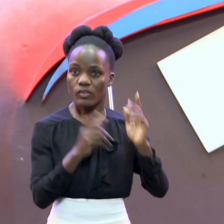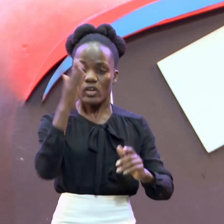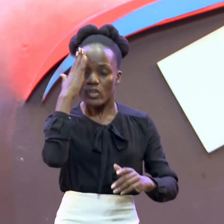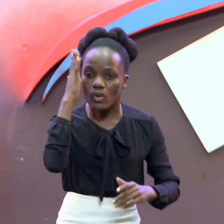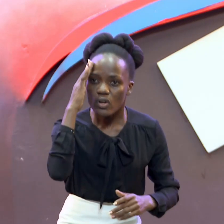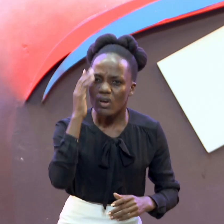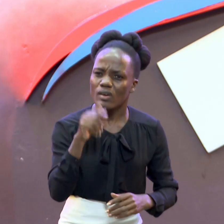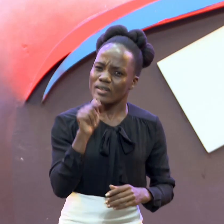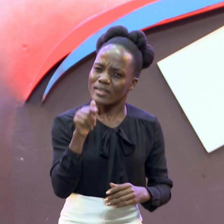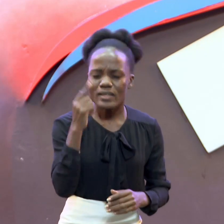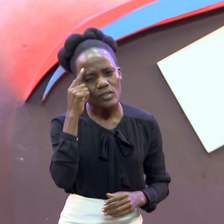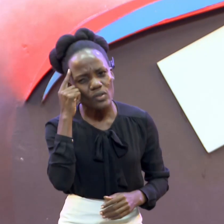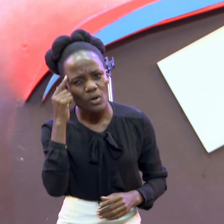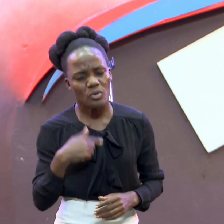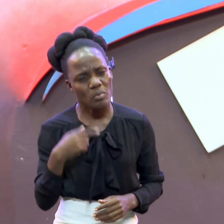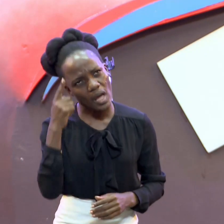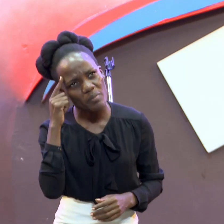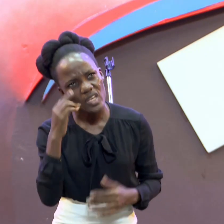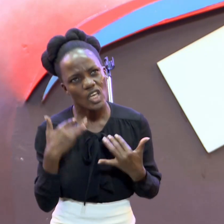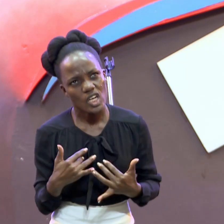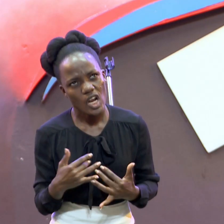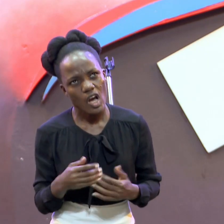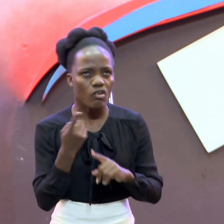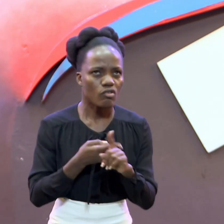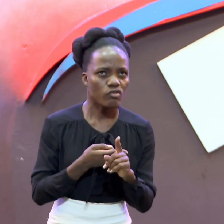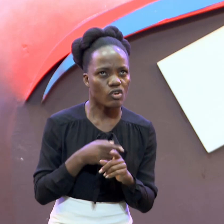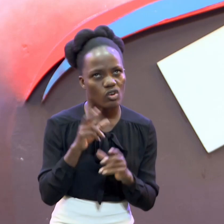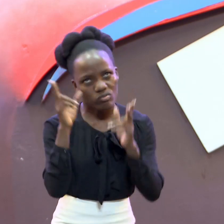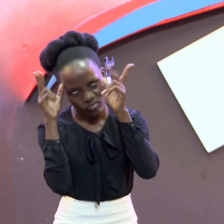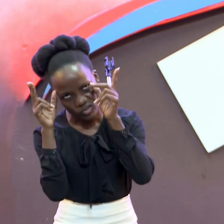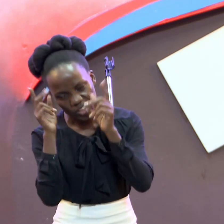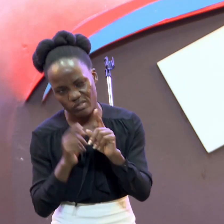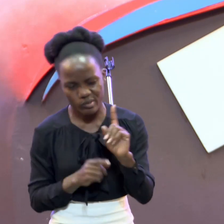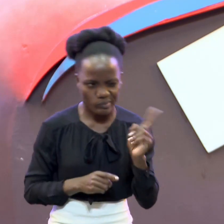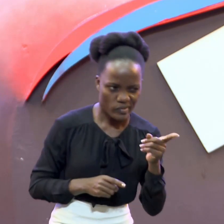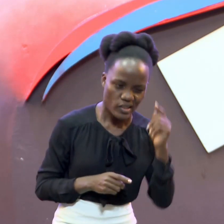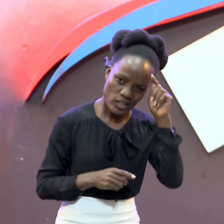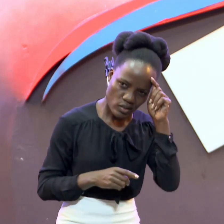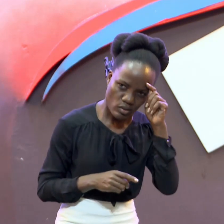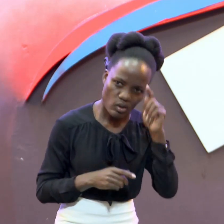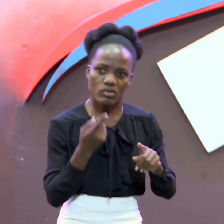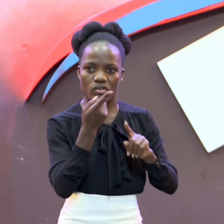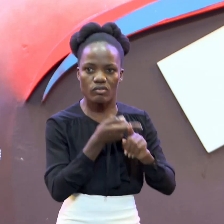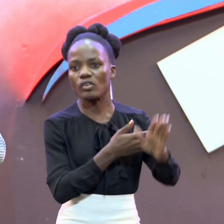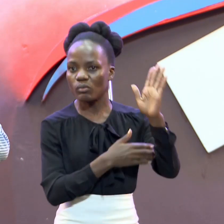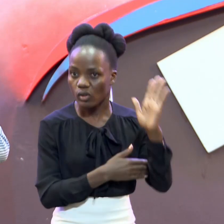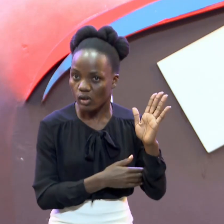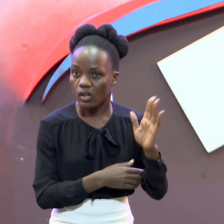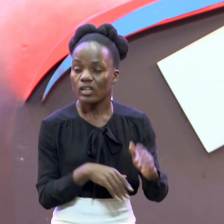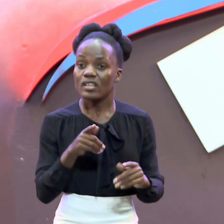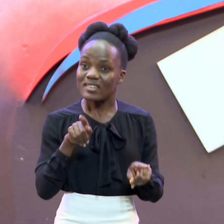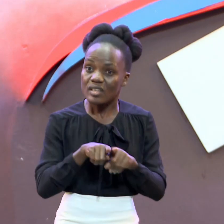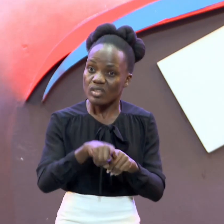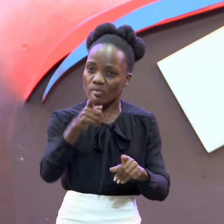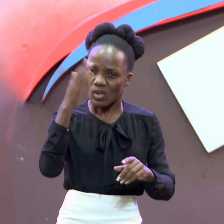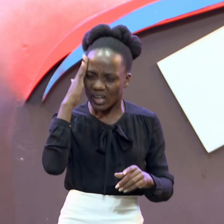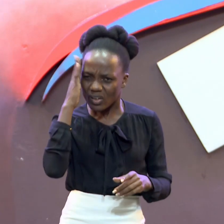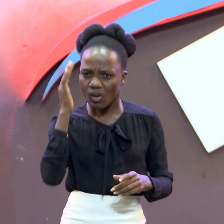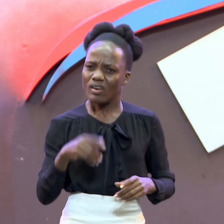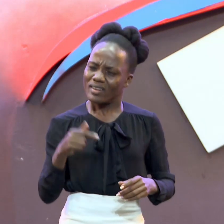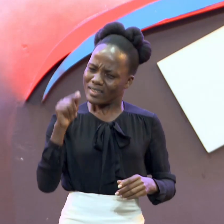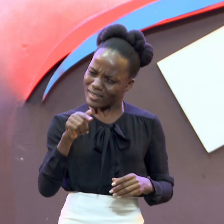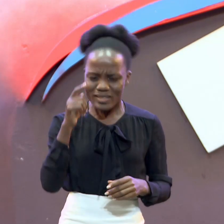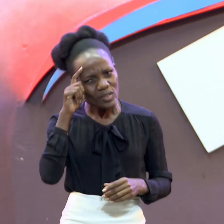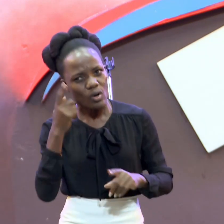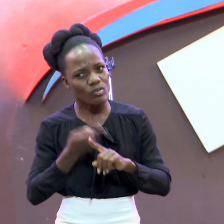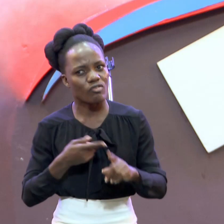from God Which thought Comes from the devil Which thought Is coming from Your carnality Your kind